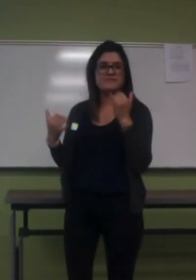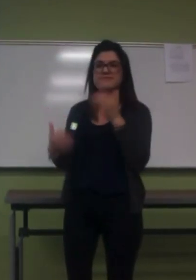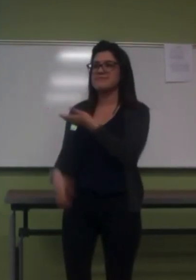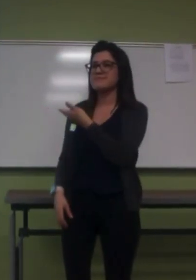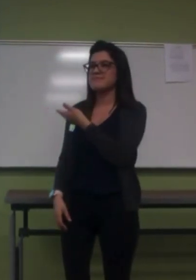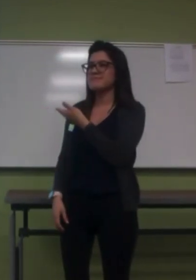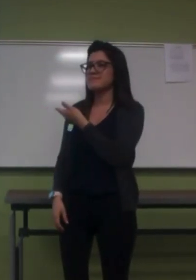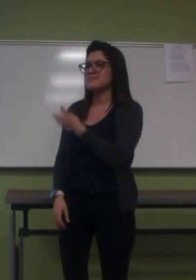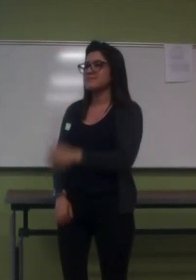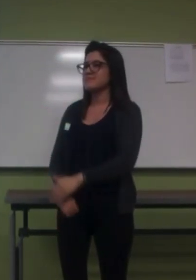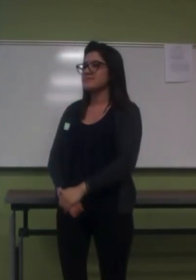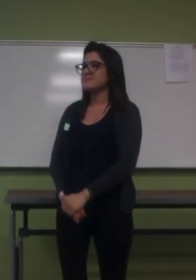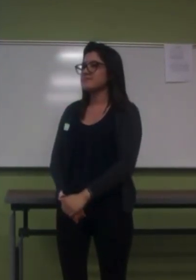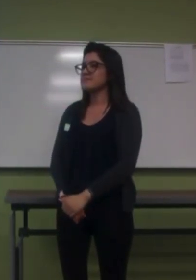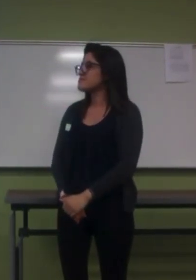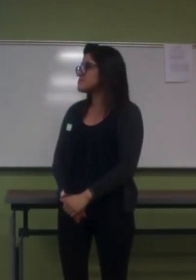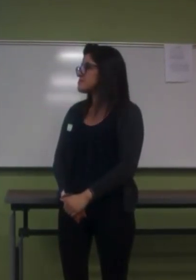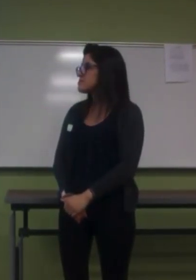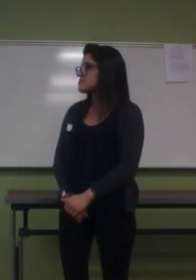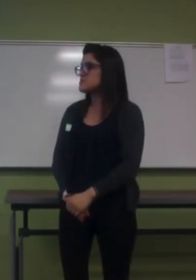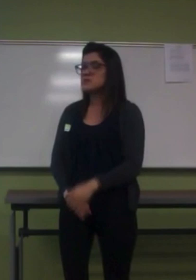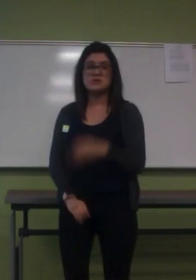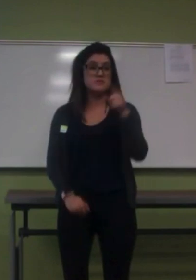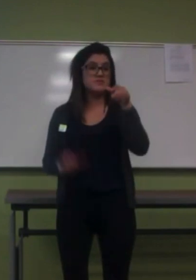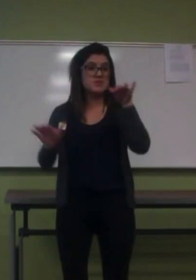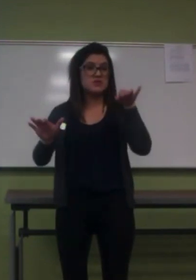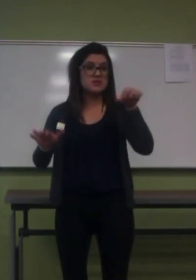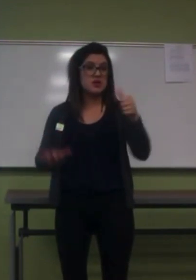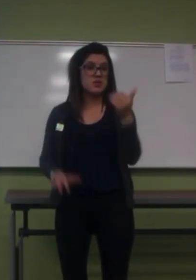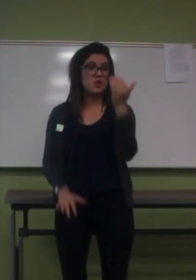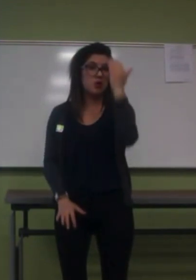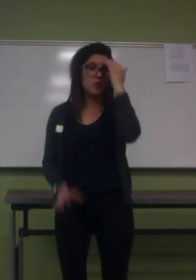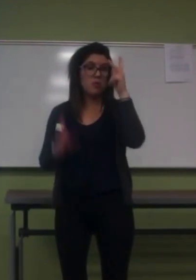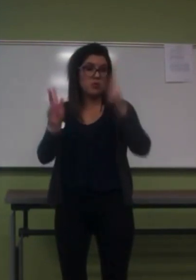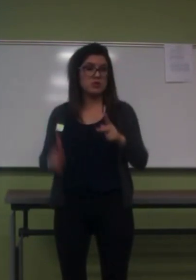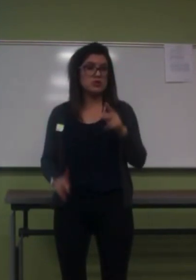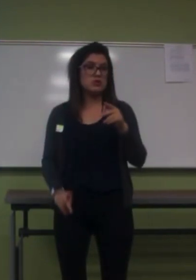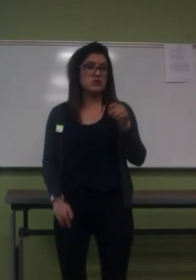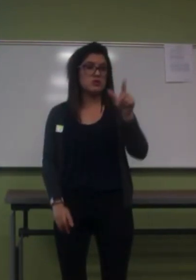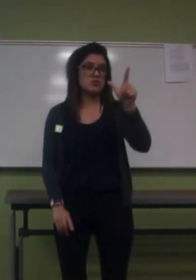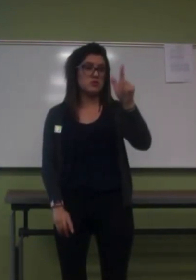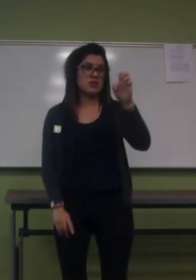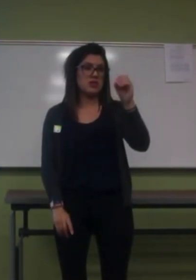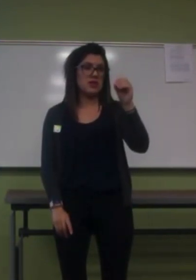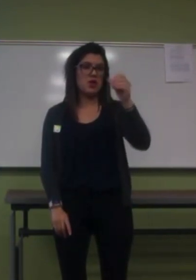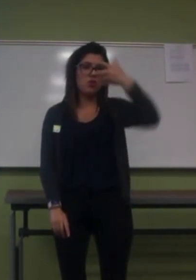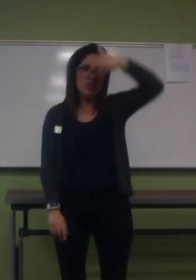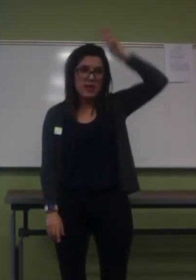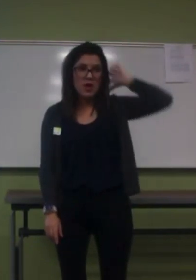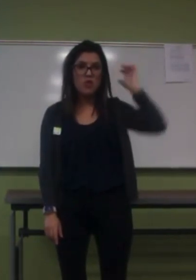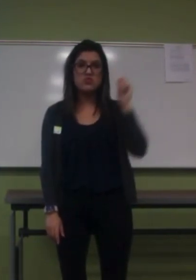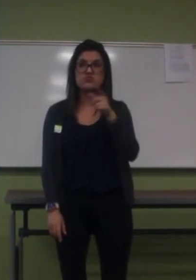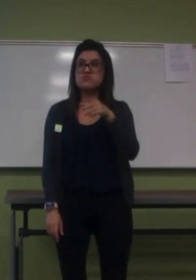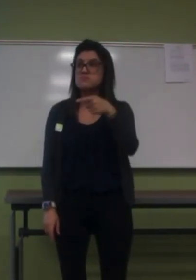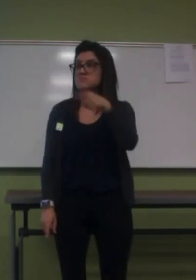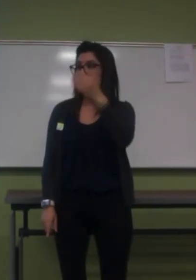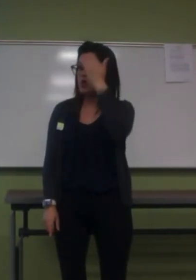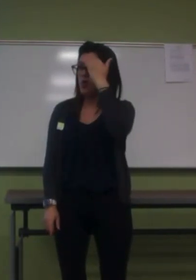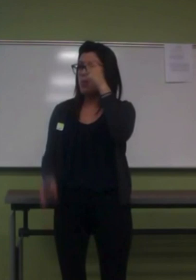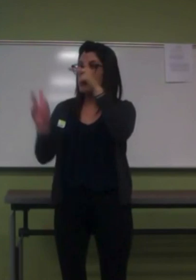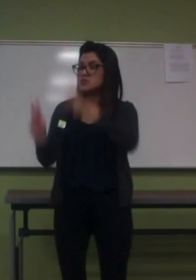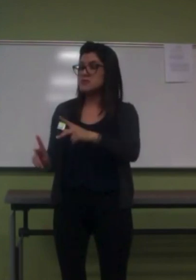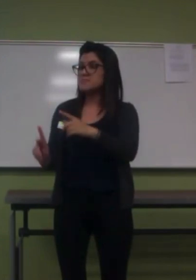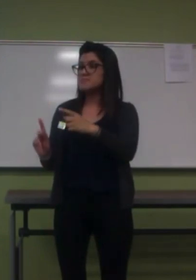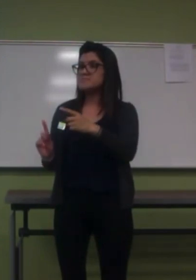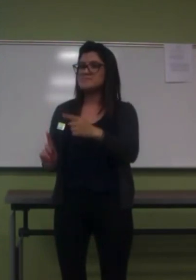All right. Does anyone know a Leo? I know some Leos. All the Leos love me.